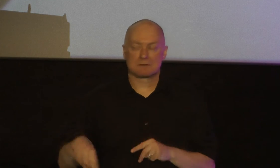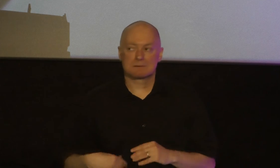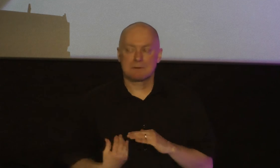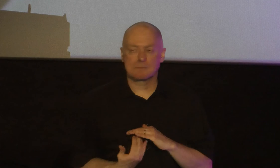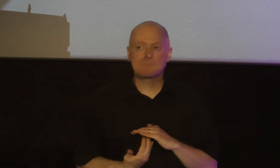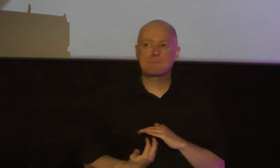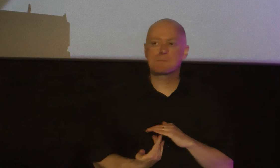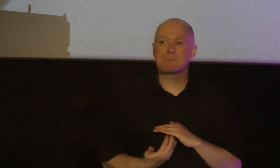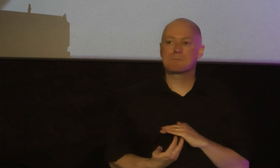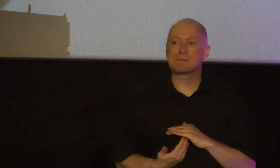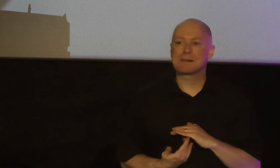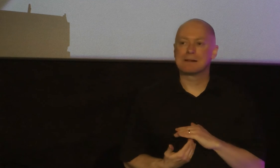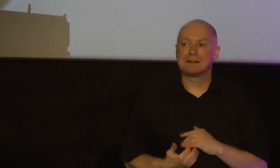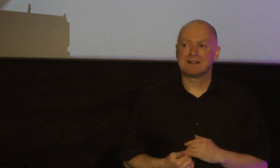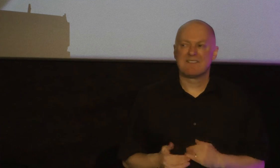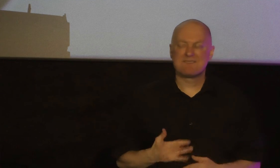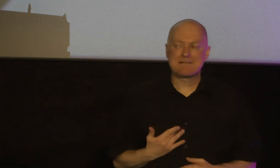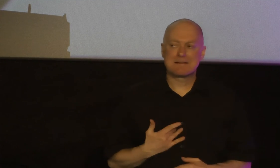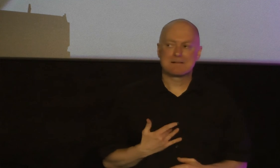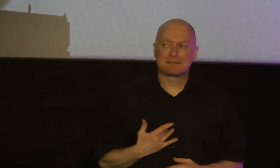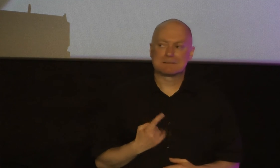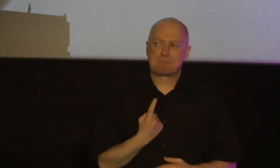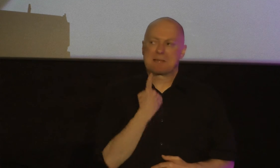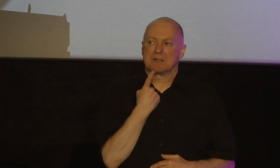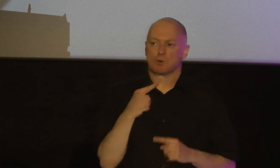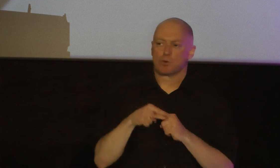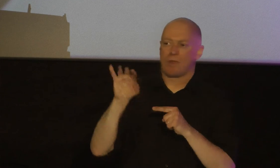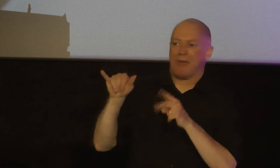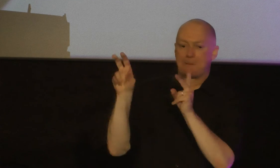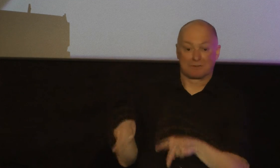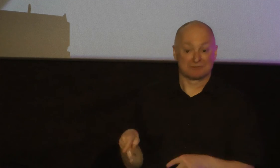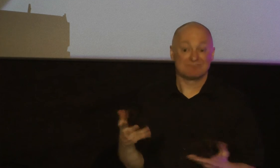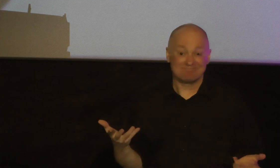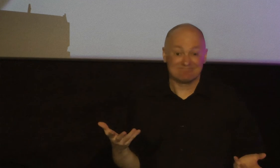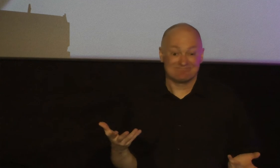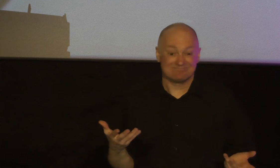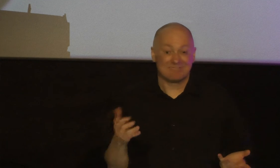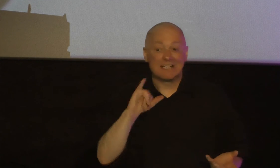unnoticeable resentfulness that's what James is talking about and addressing here